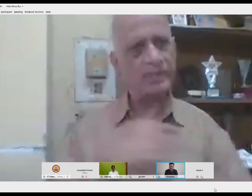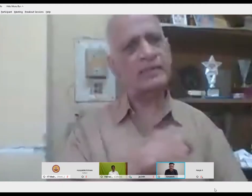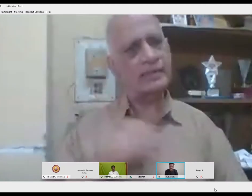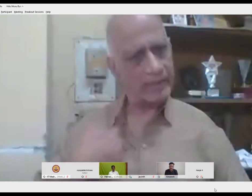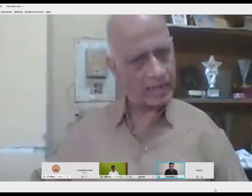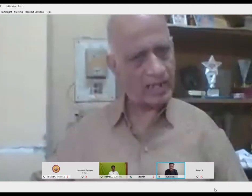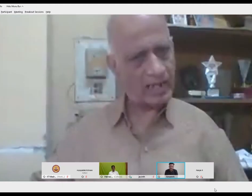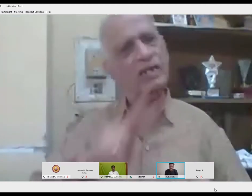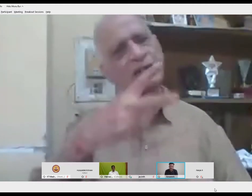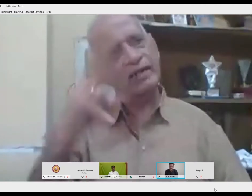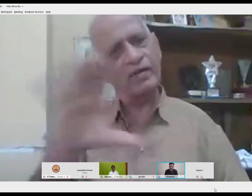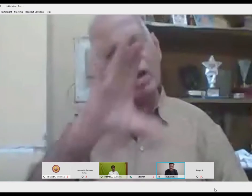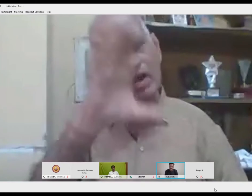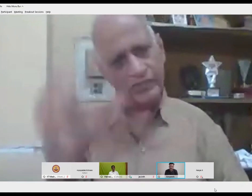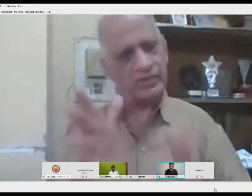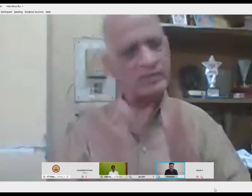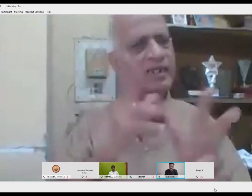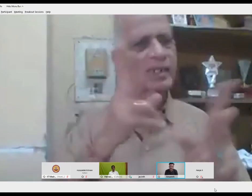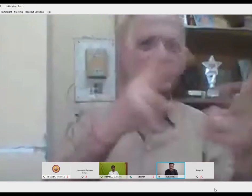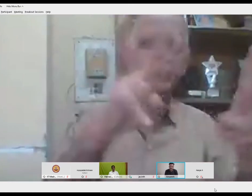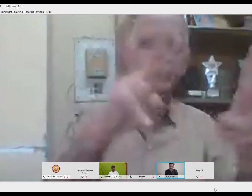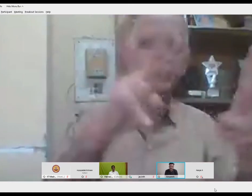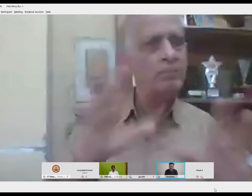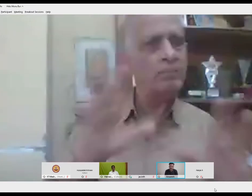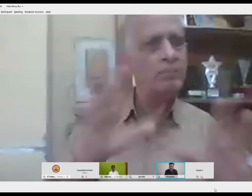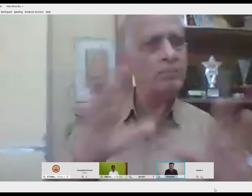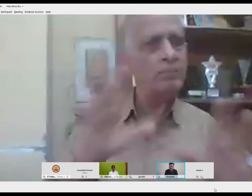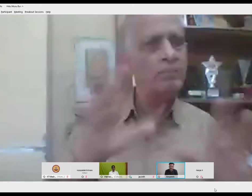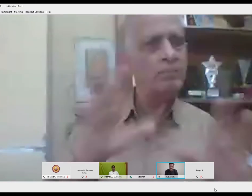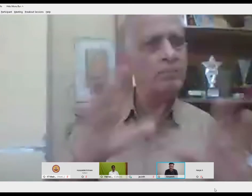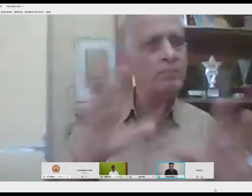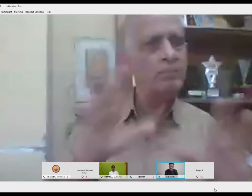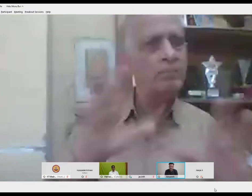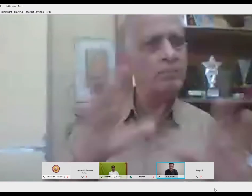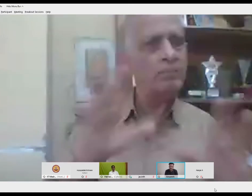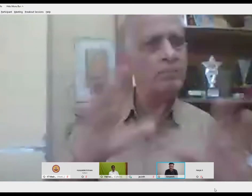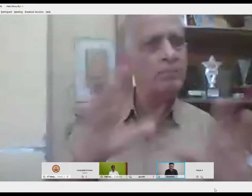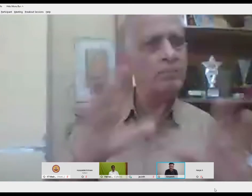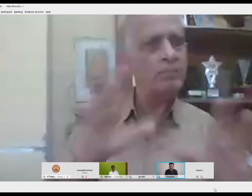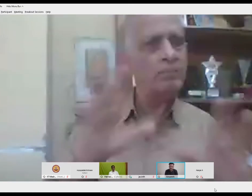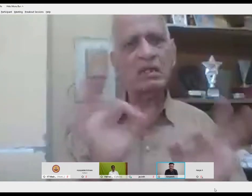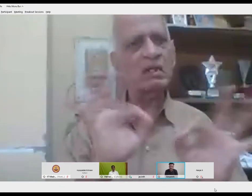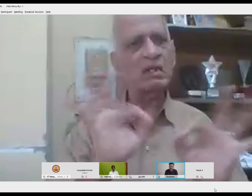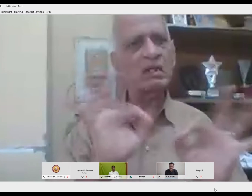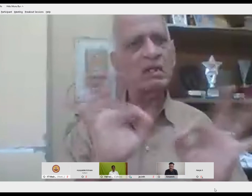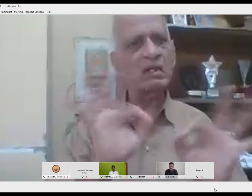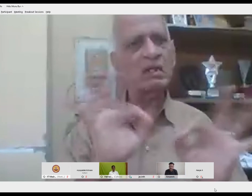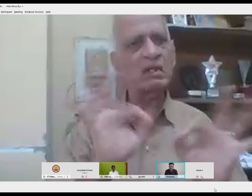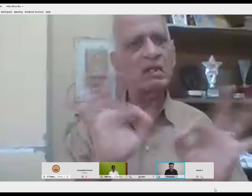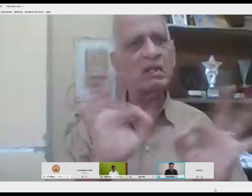um we had America Japan Africa so many deaf people over there from different countries they were all signing over there